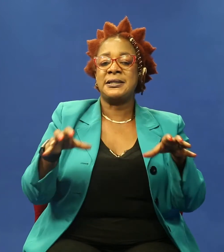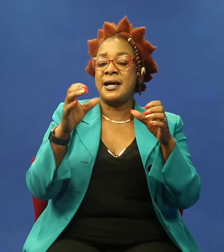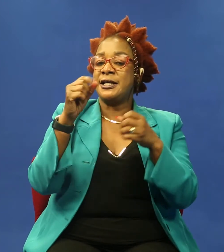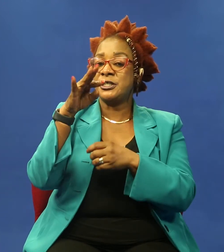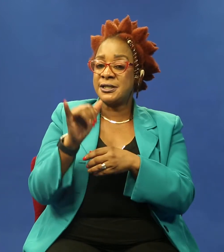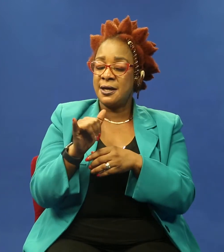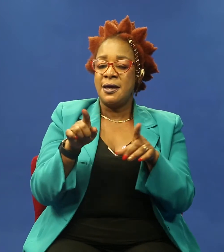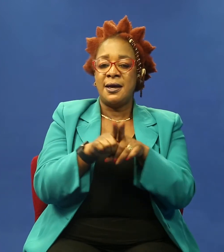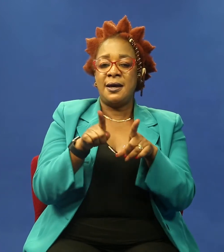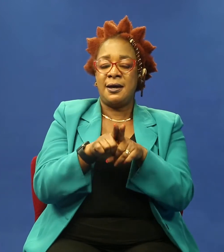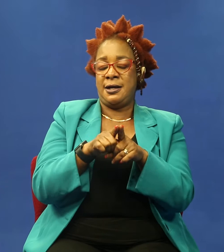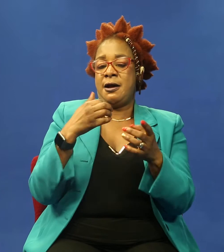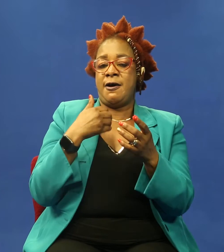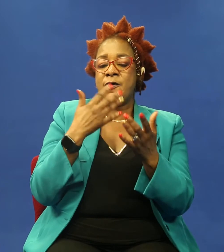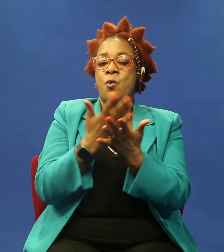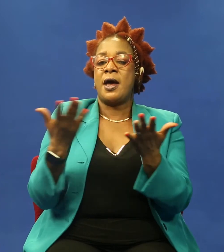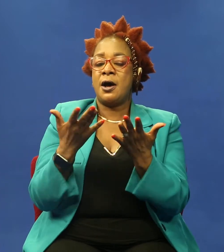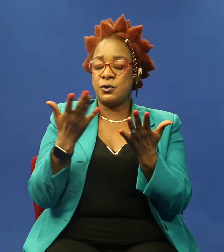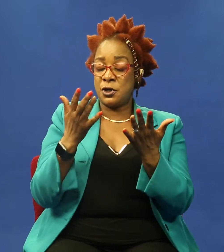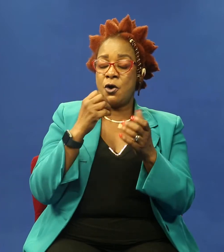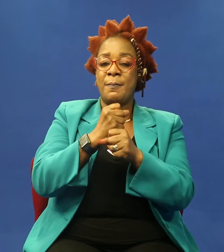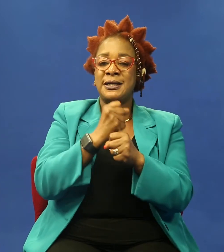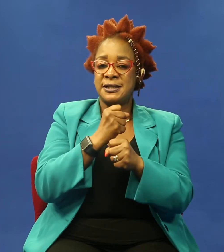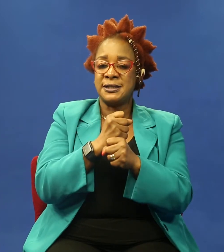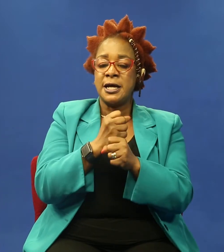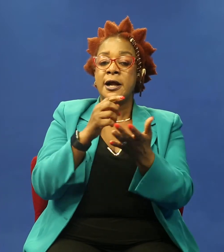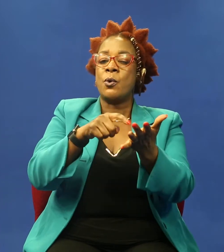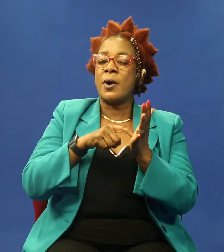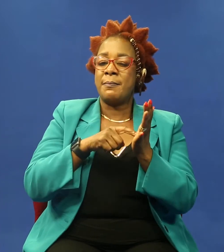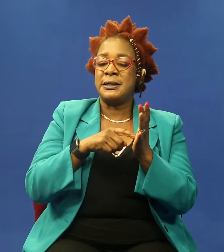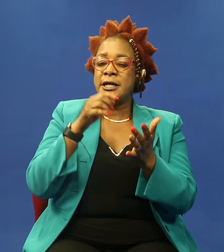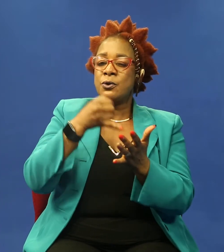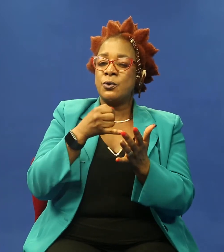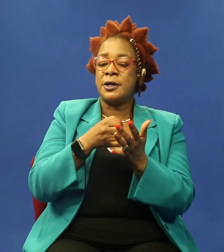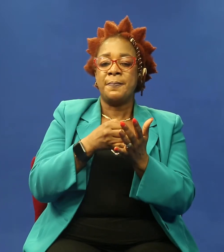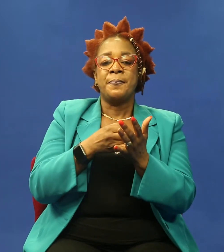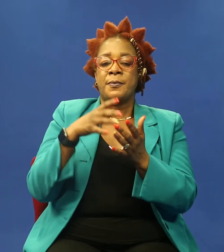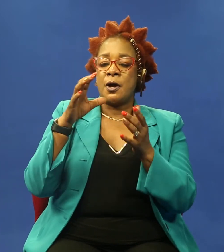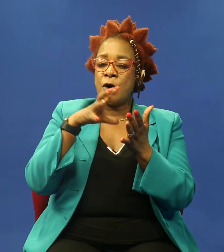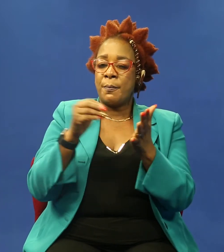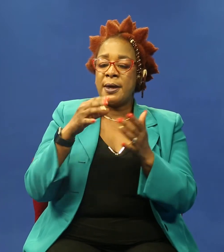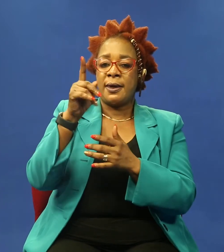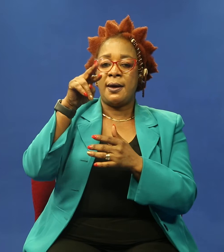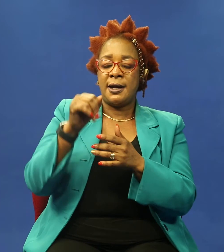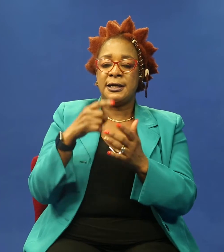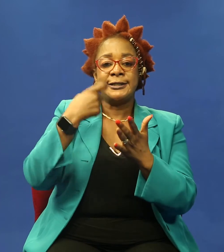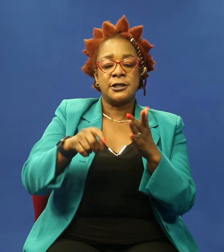registration of warehouse operators. Some of the requirements include company registration, copy of KRA pin, tax compliance certificate, type